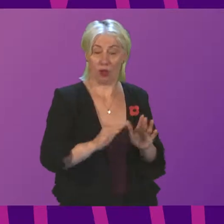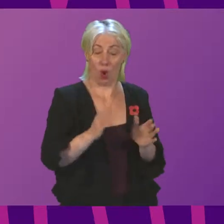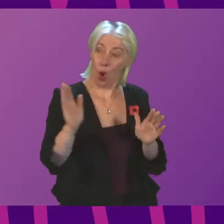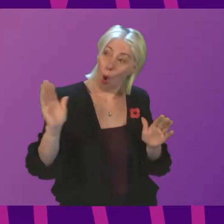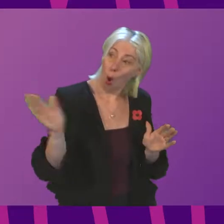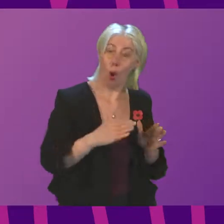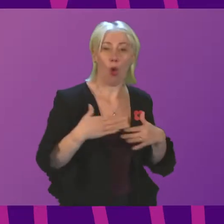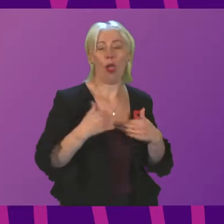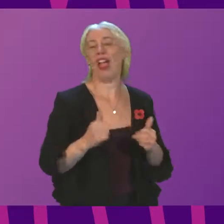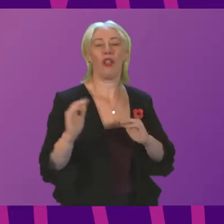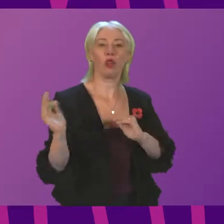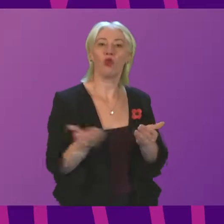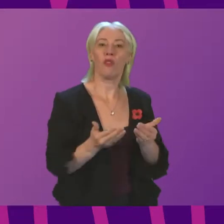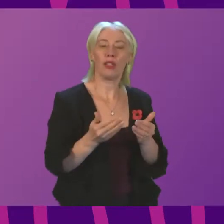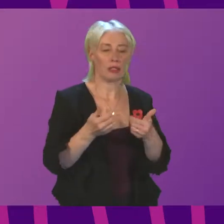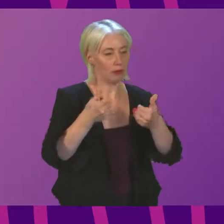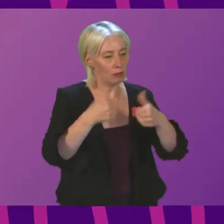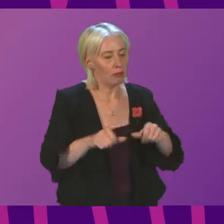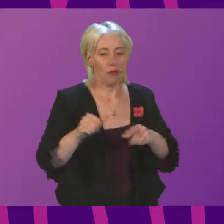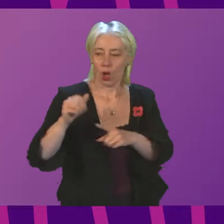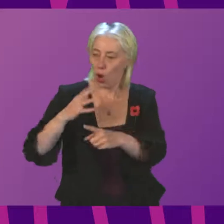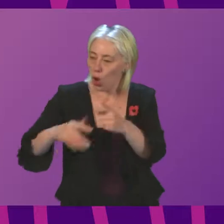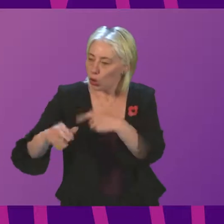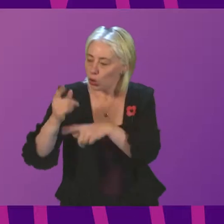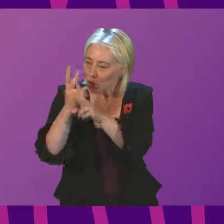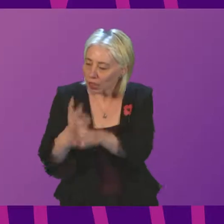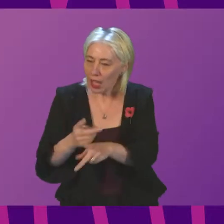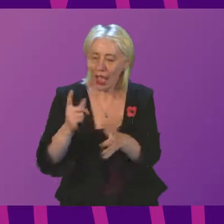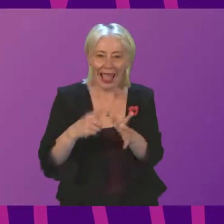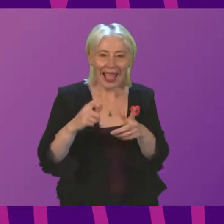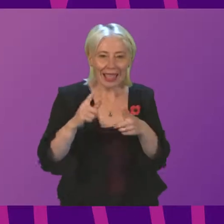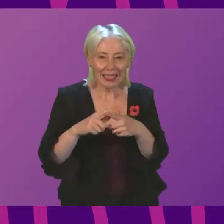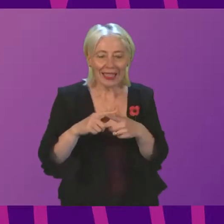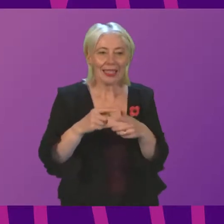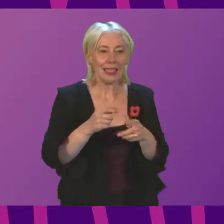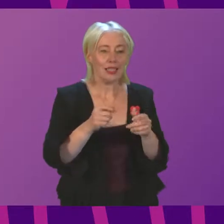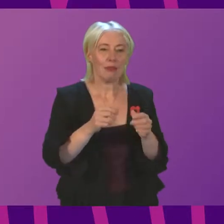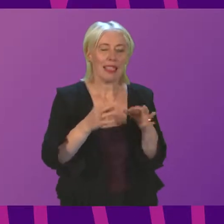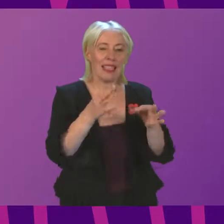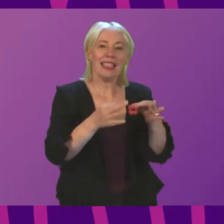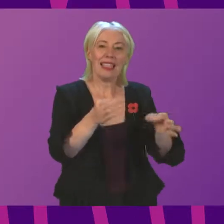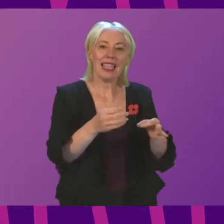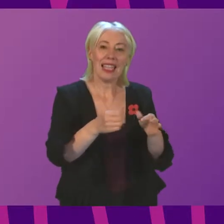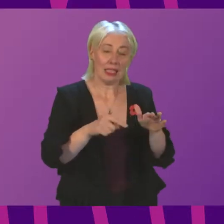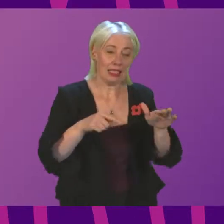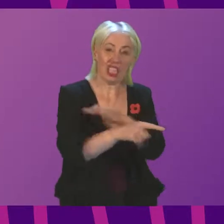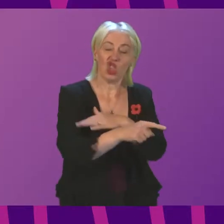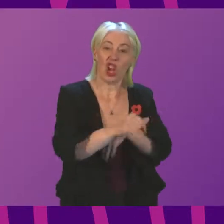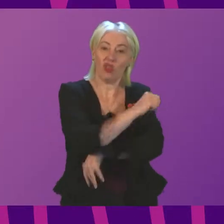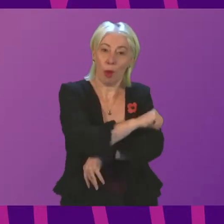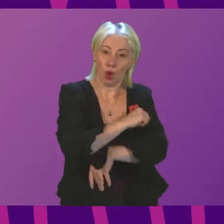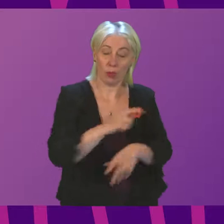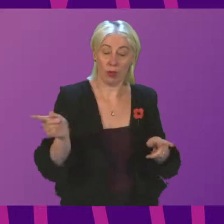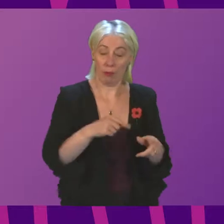system solution, which is about social care, accident emergency, tackling delayed discharges, and these are all the issues that the Government is